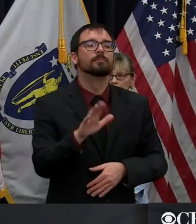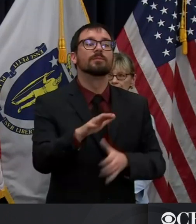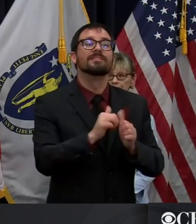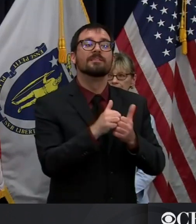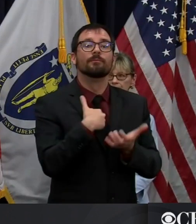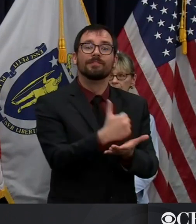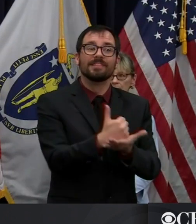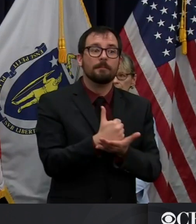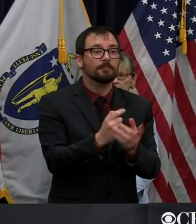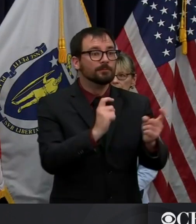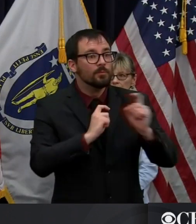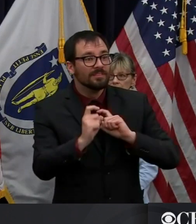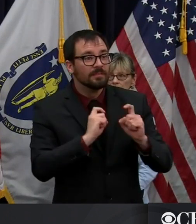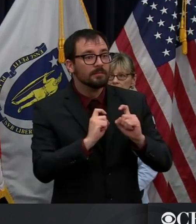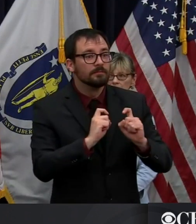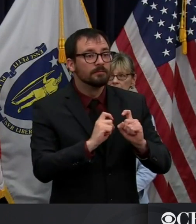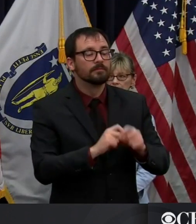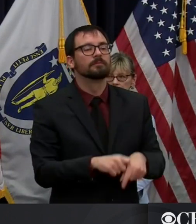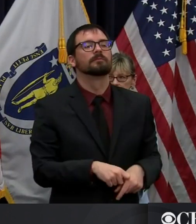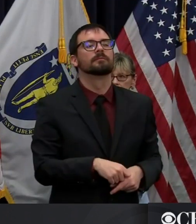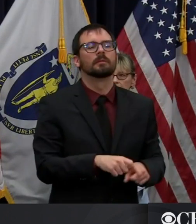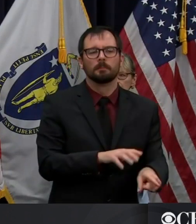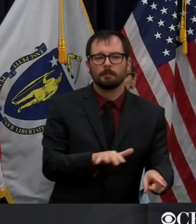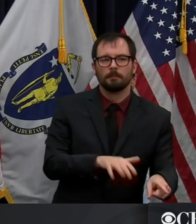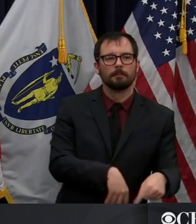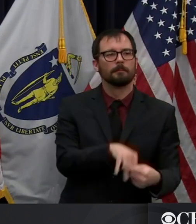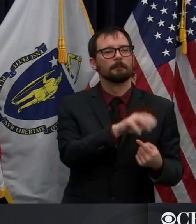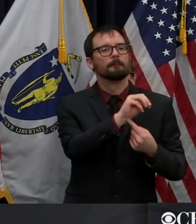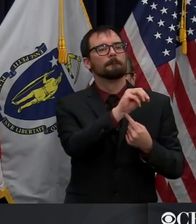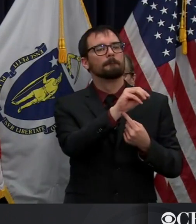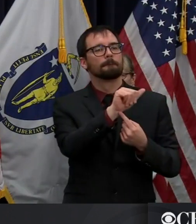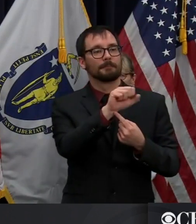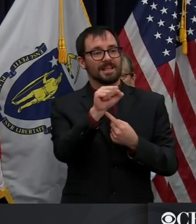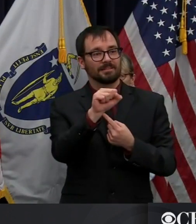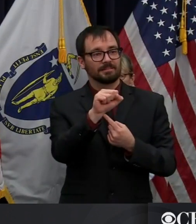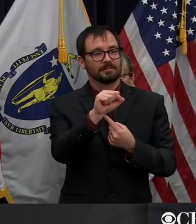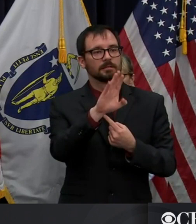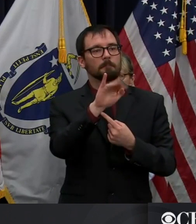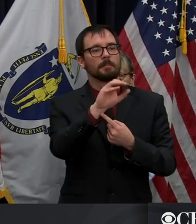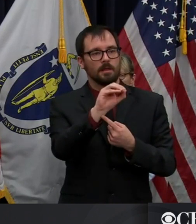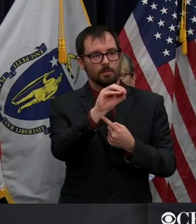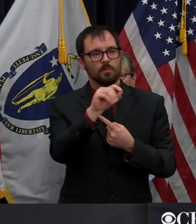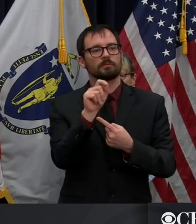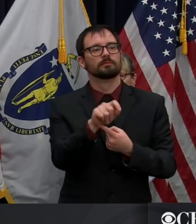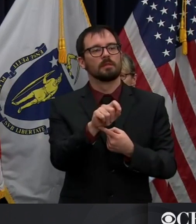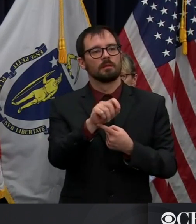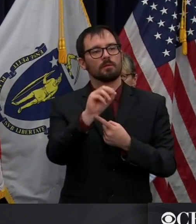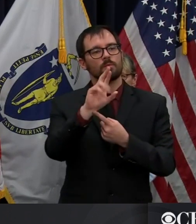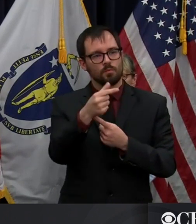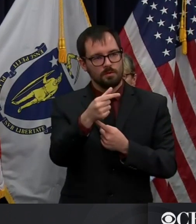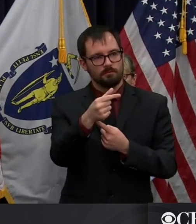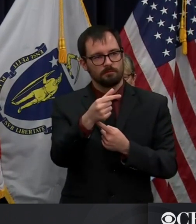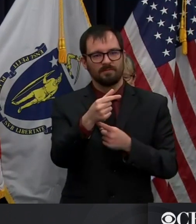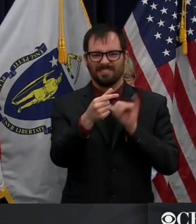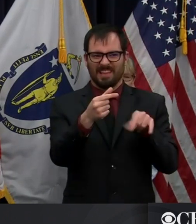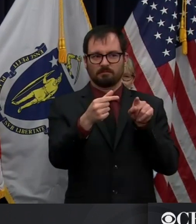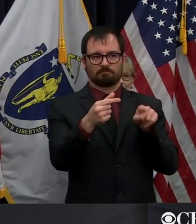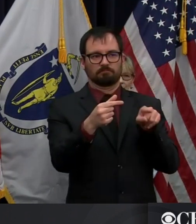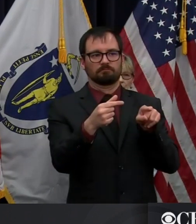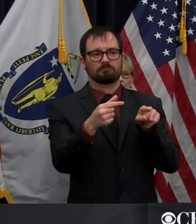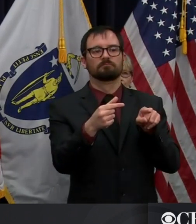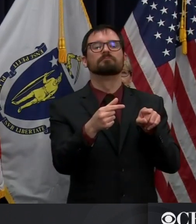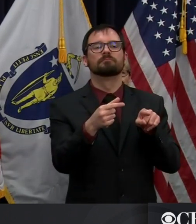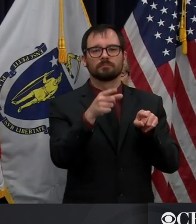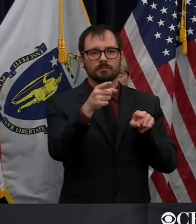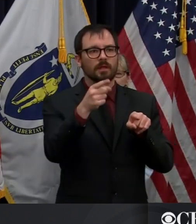a survey there that will download that information and those inventory into what we are calling the supply hub. The